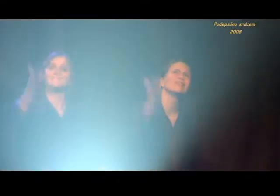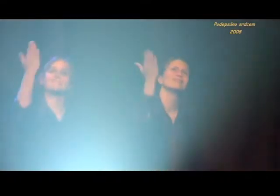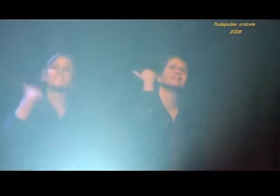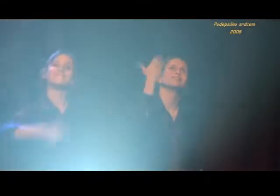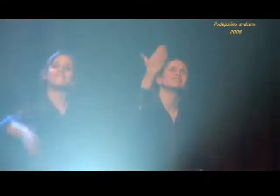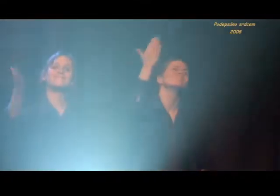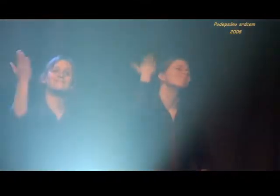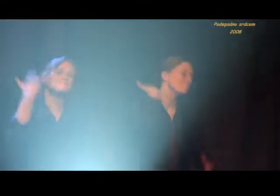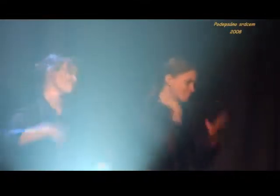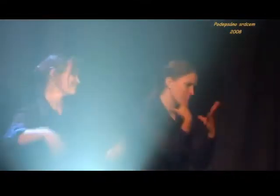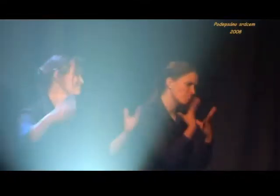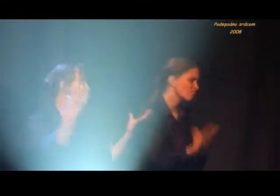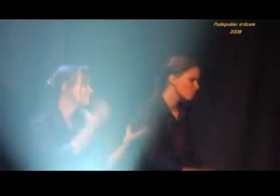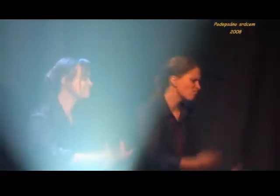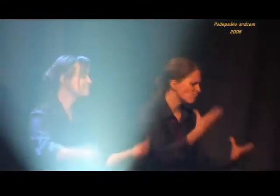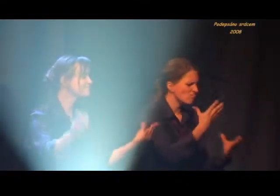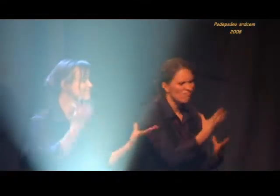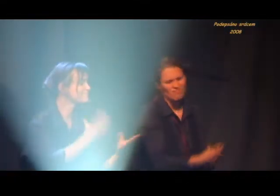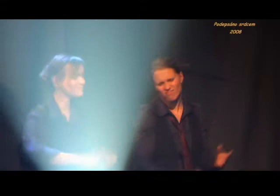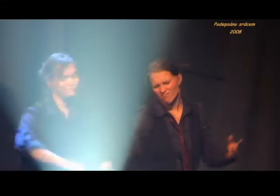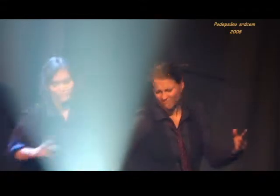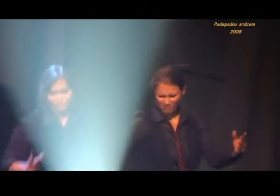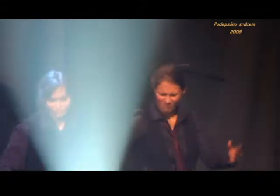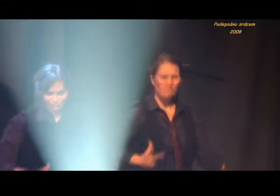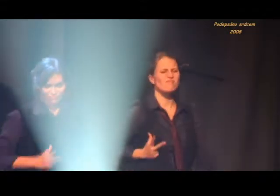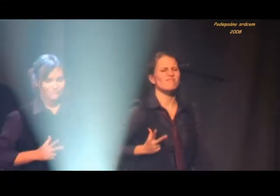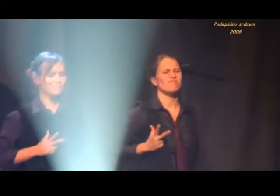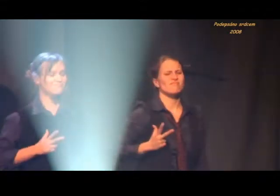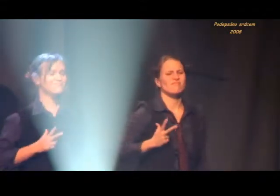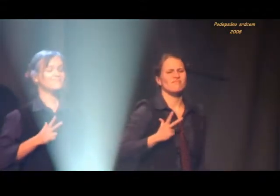way.